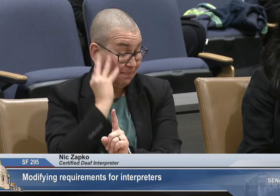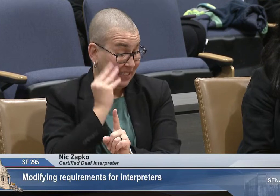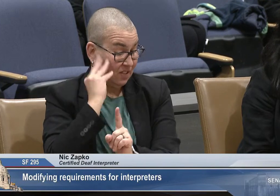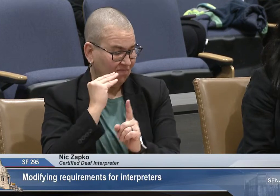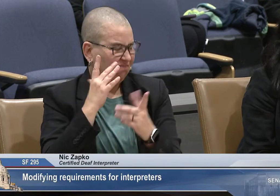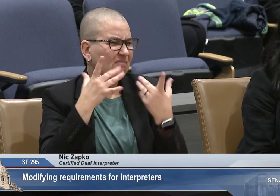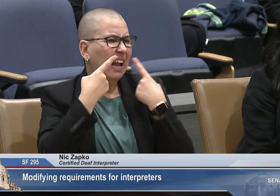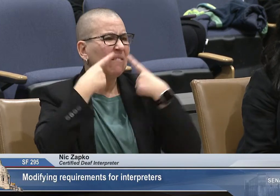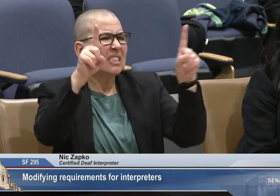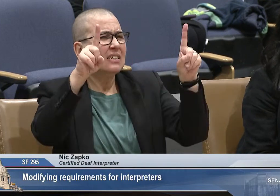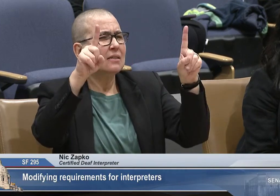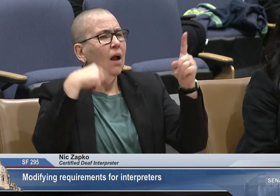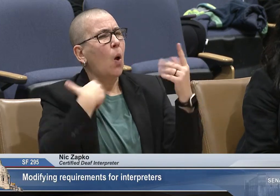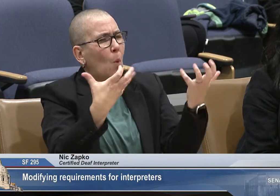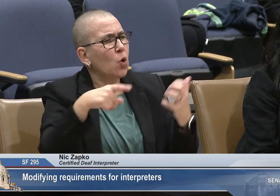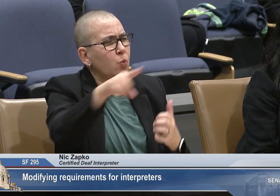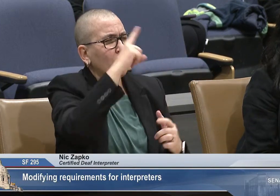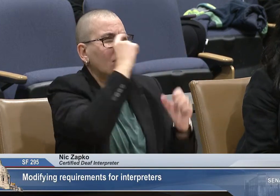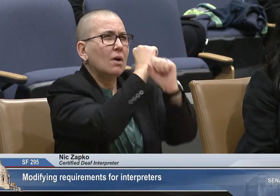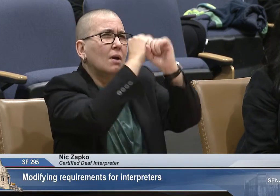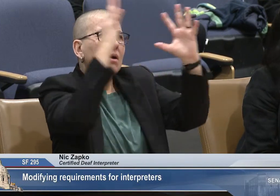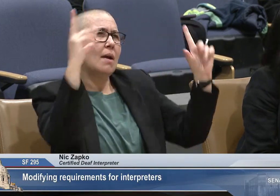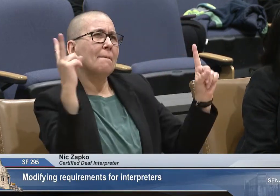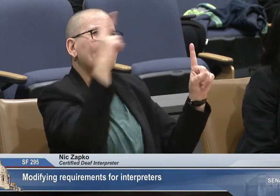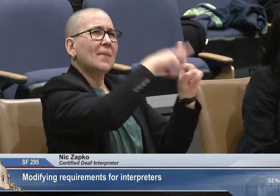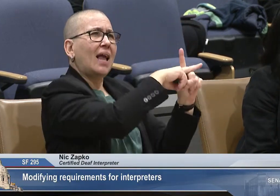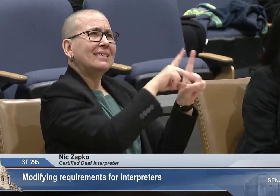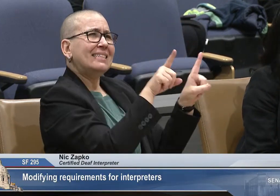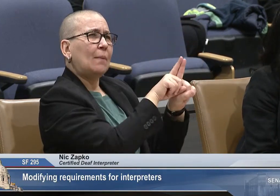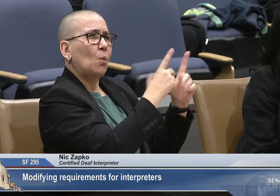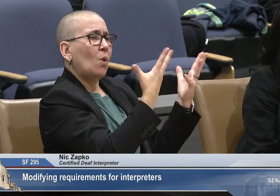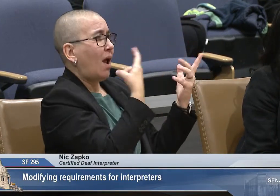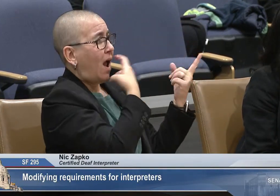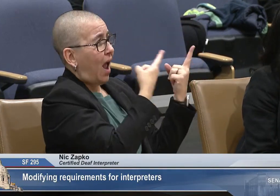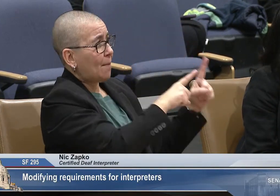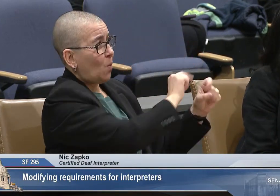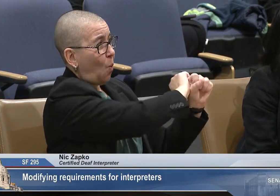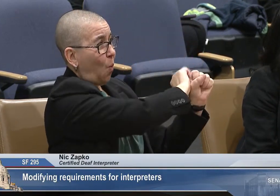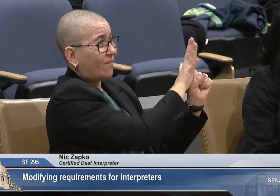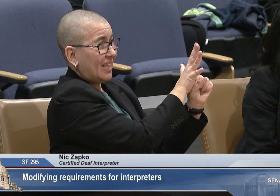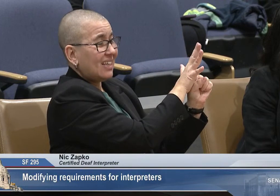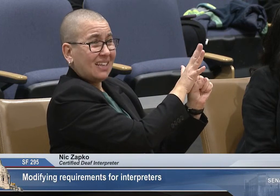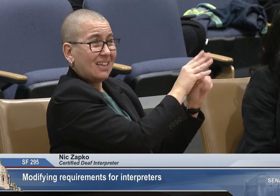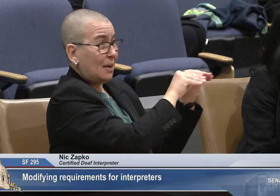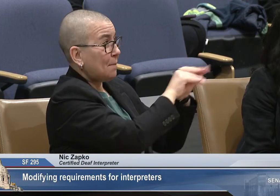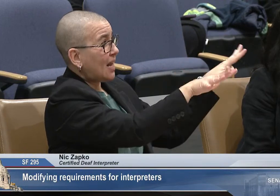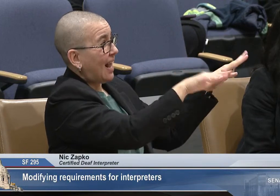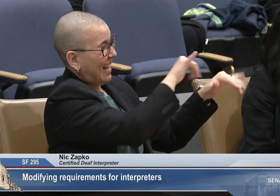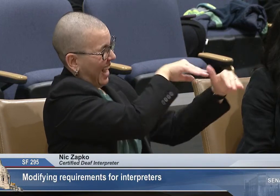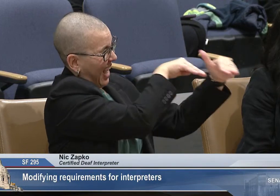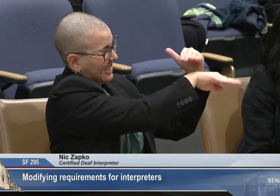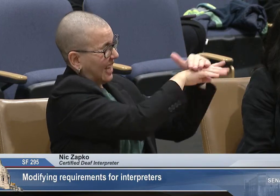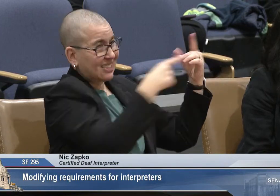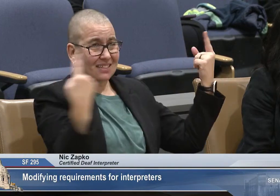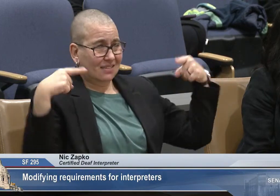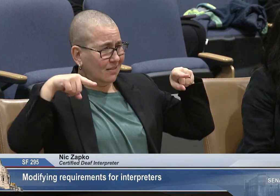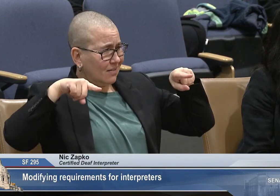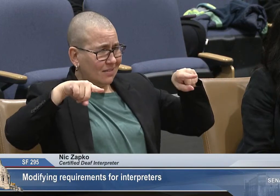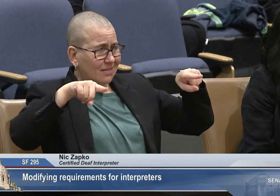would create better success for students and they could apply, if we could apply the